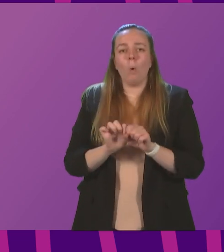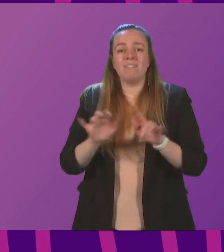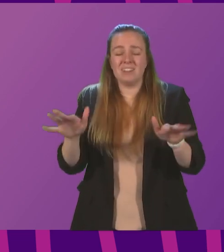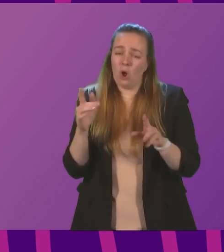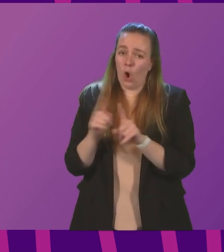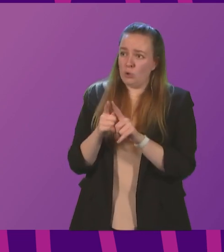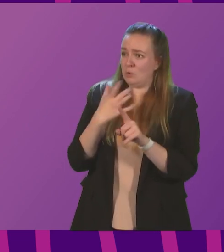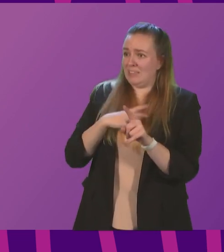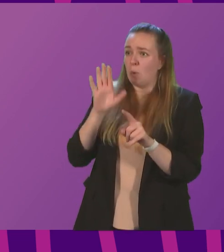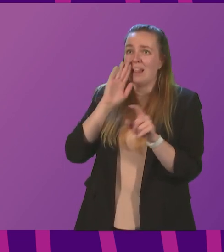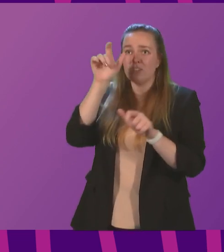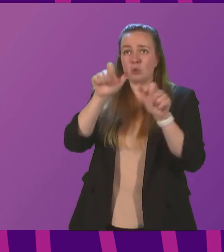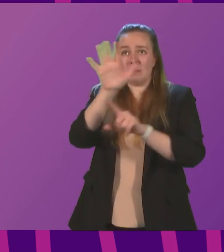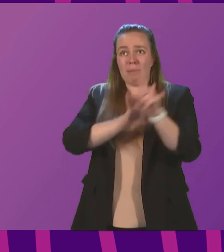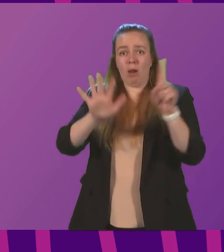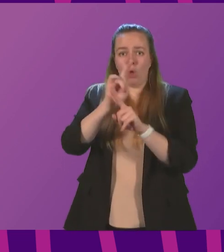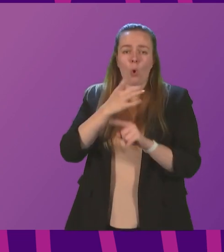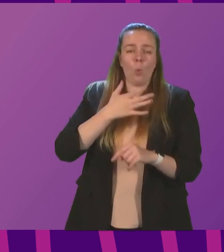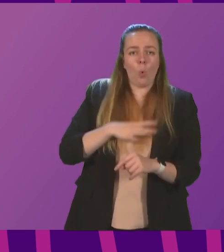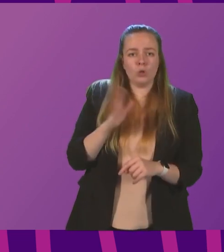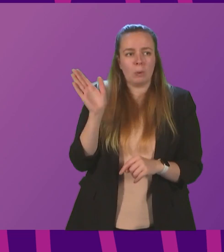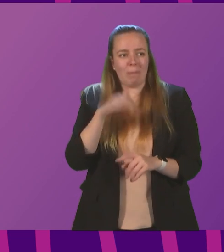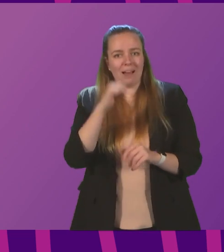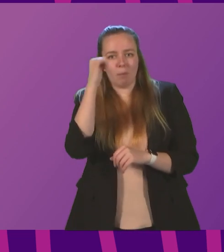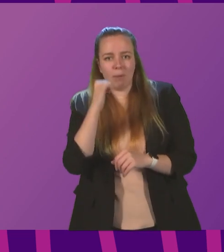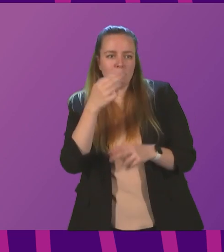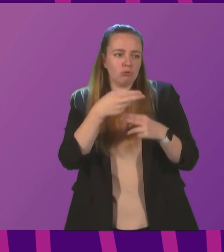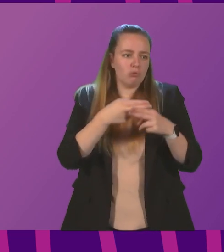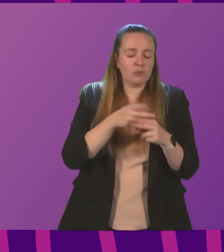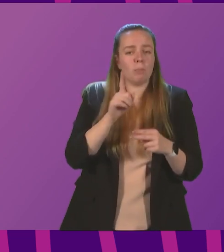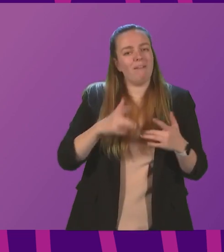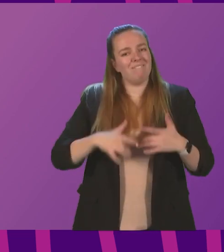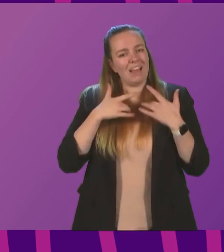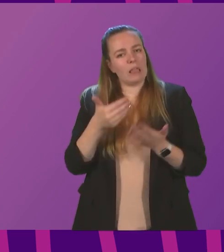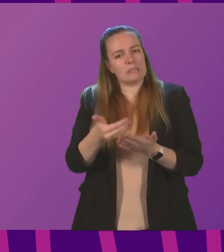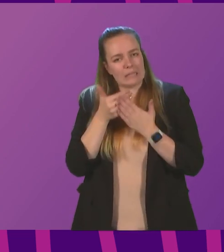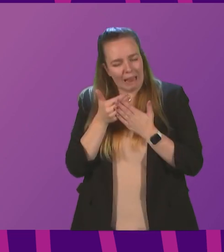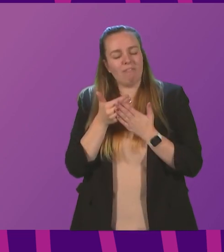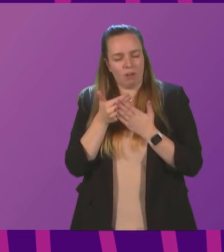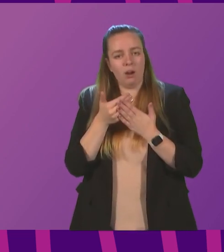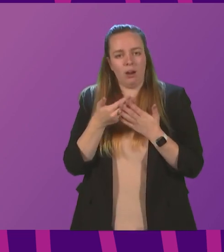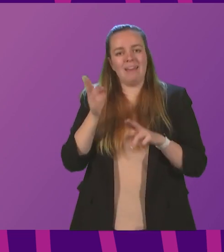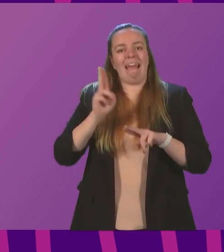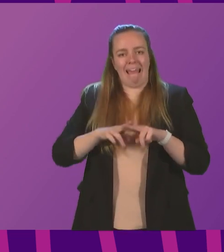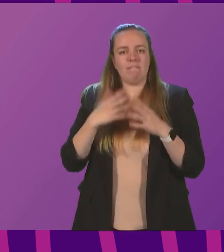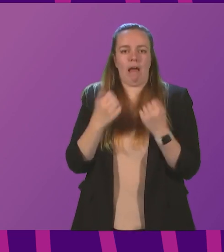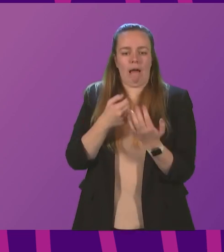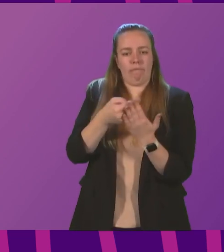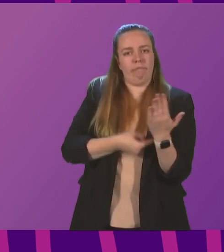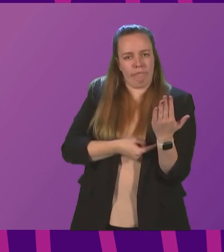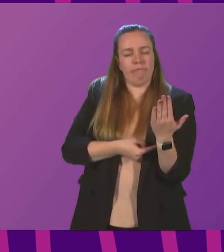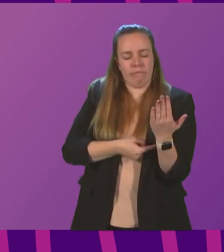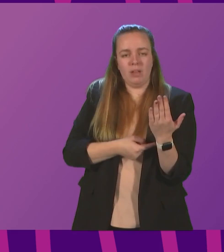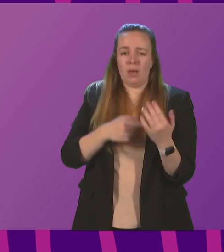listen to people across the country who want to be able to go back to pubs and restaurants, but feel safer as they do so, particularly when we've got rising